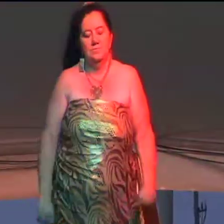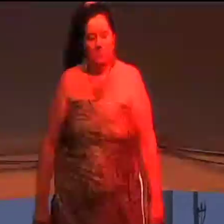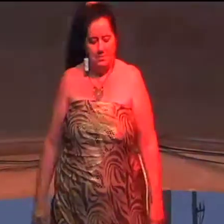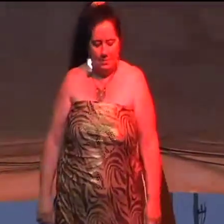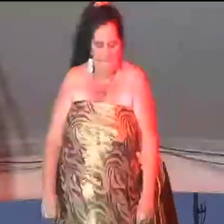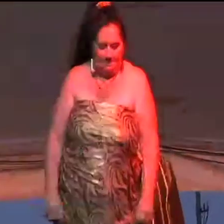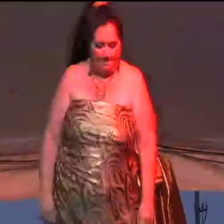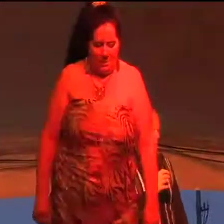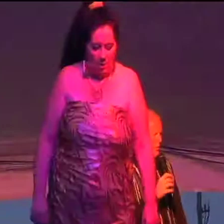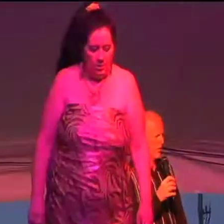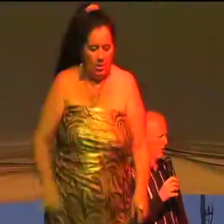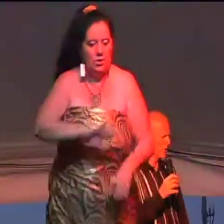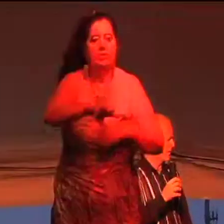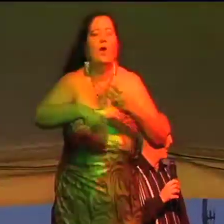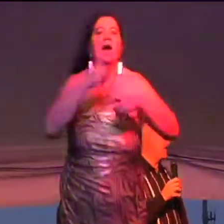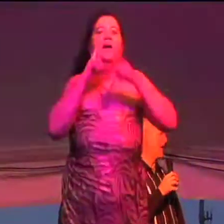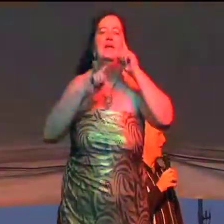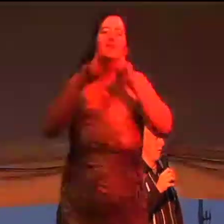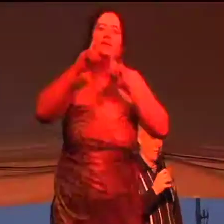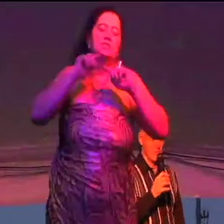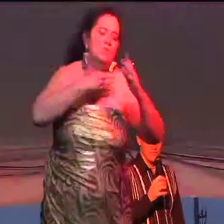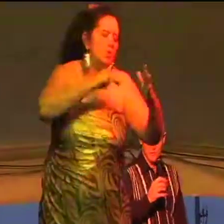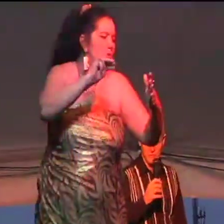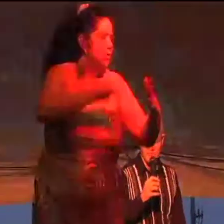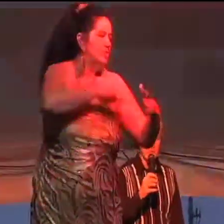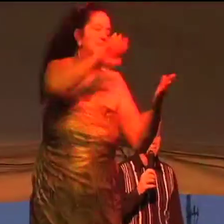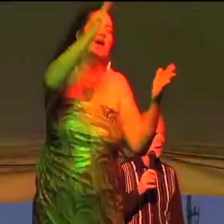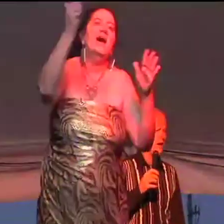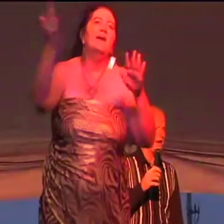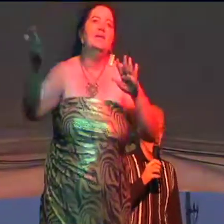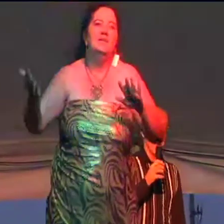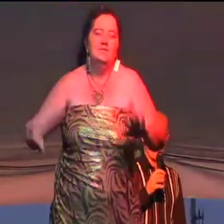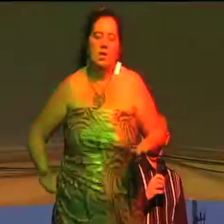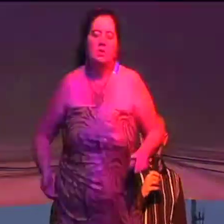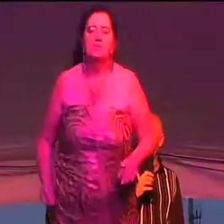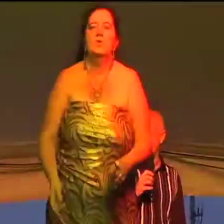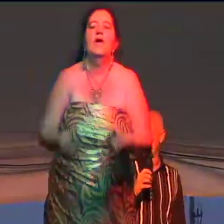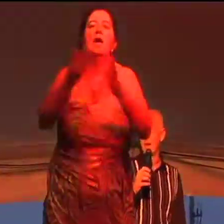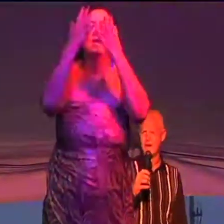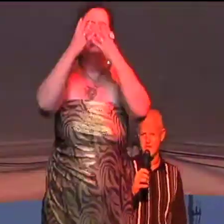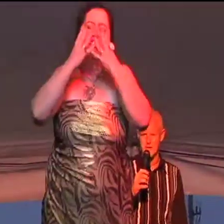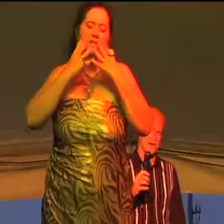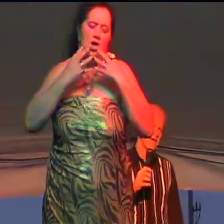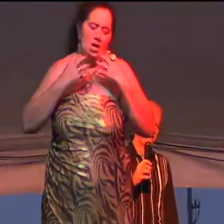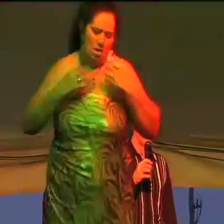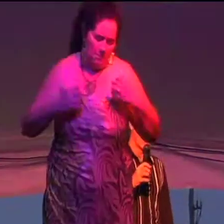The whole world's right till the music died and one passing on